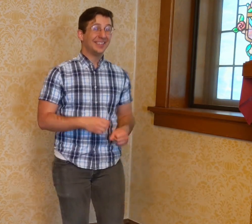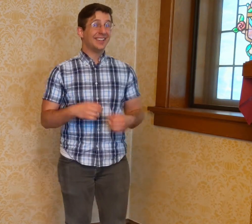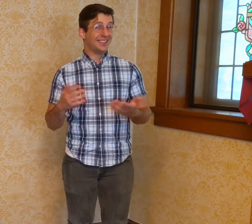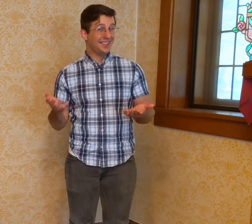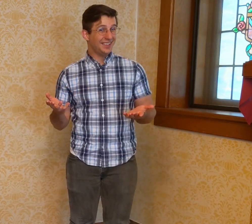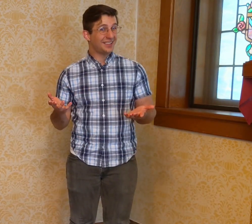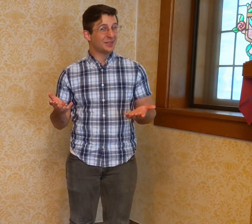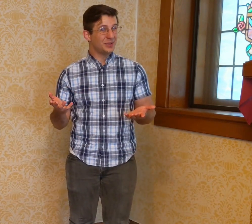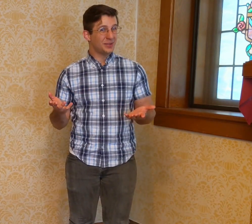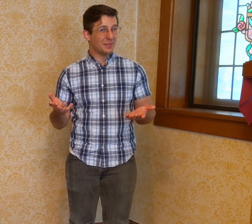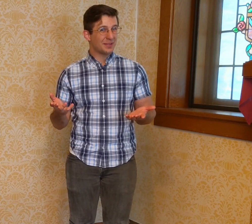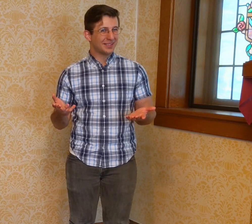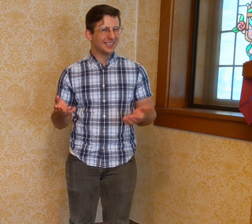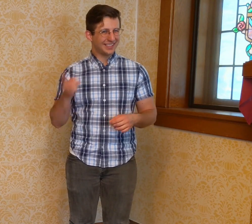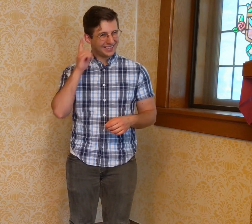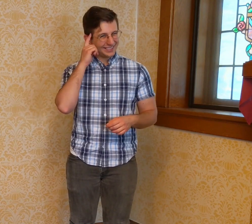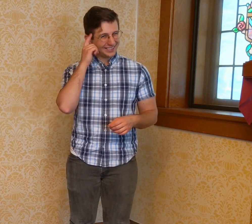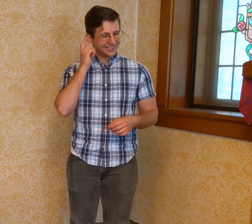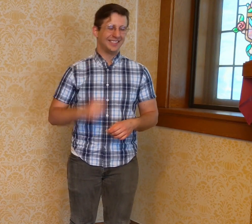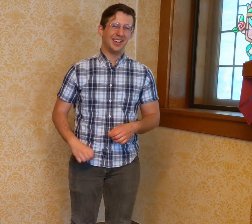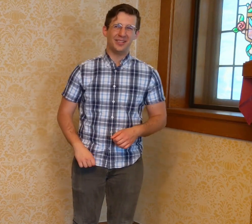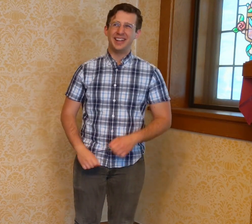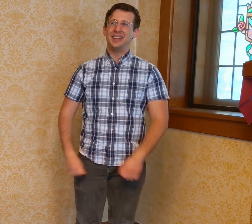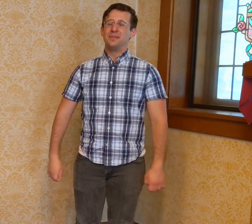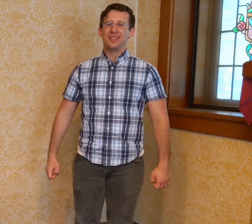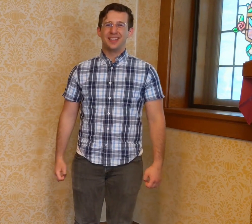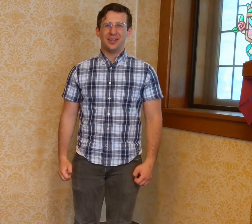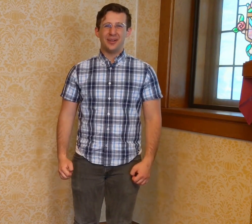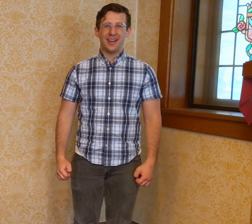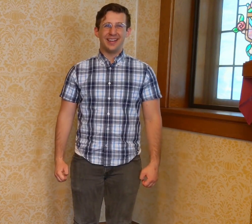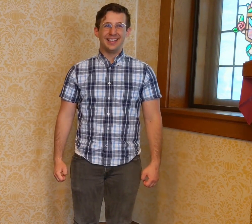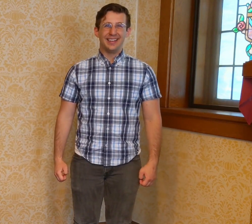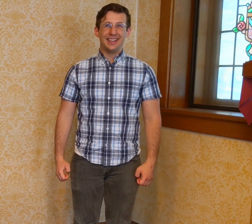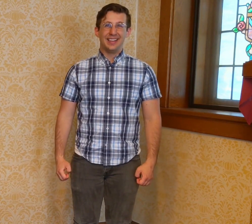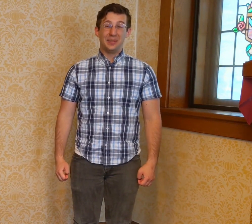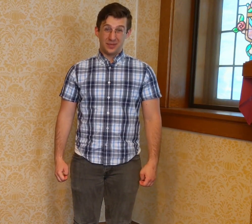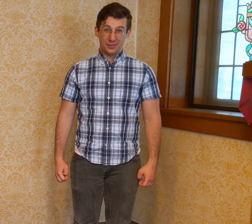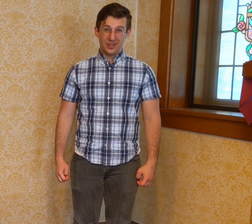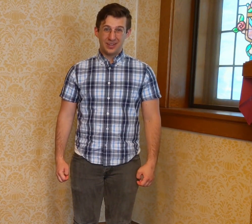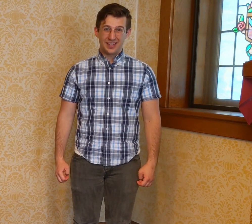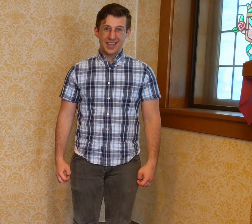See? It's a two-step. All right, so let's put it all together.